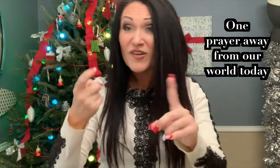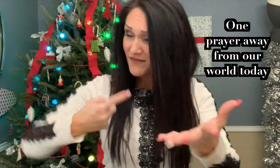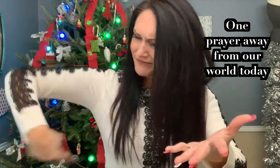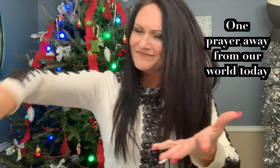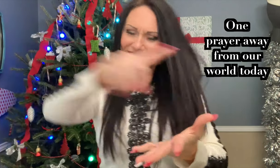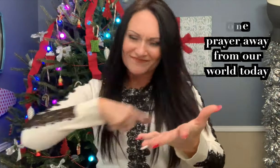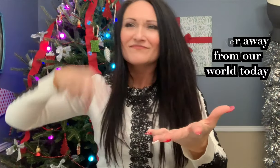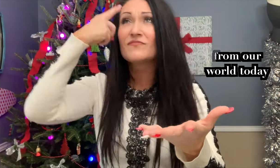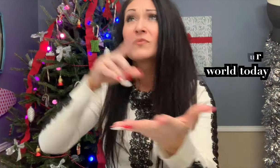world today.